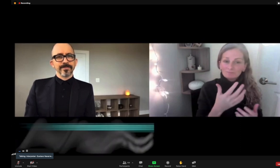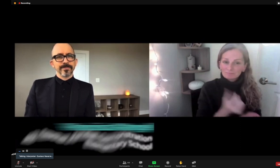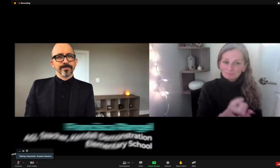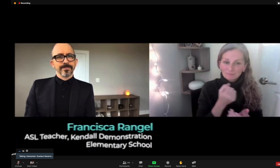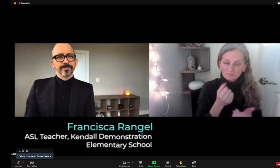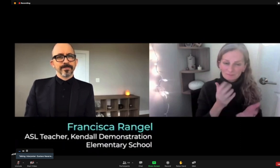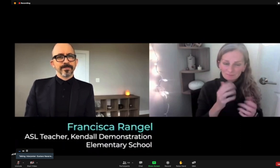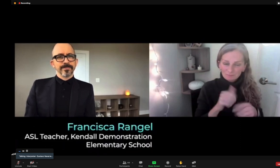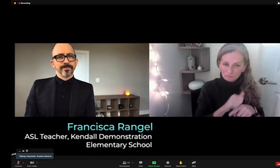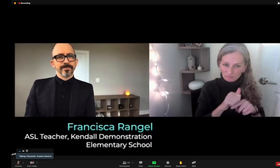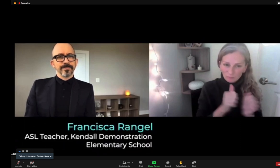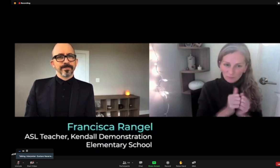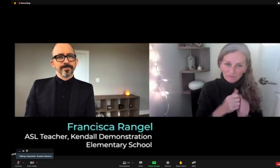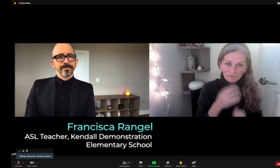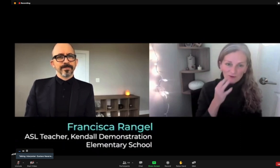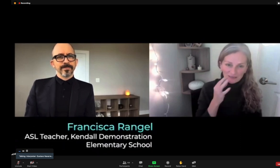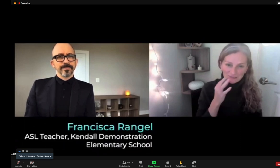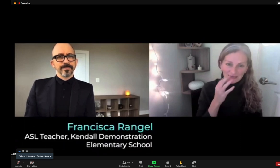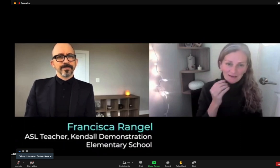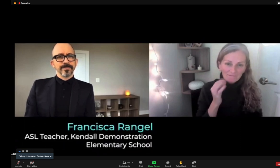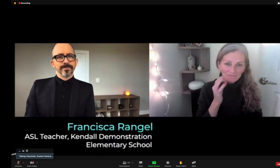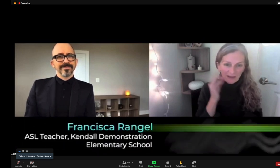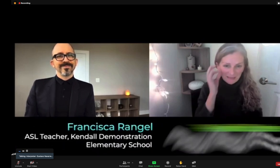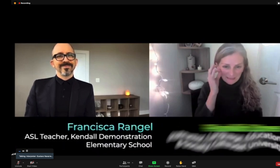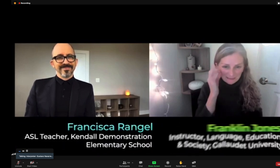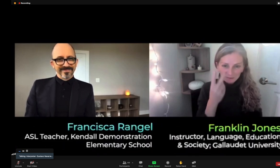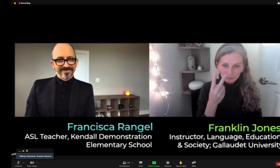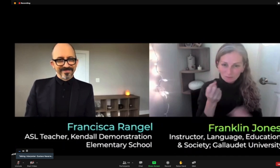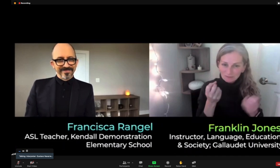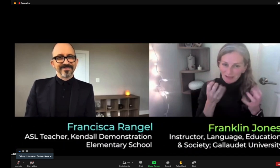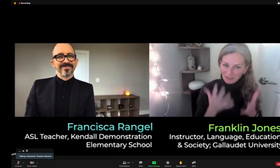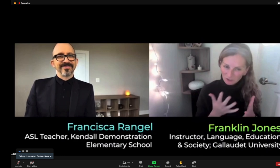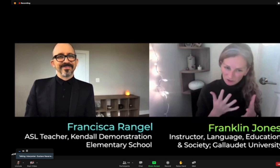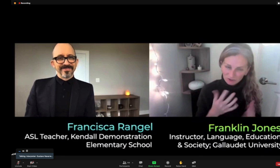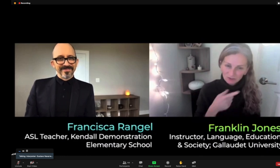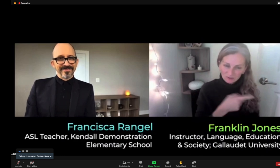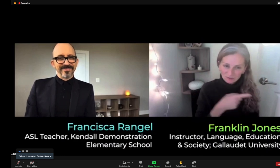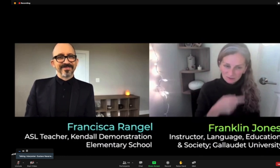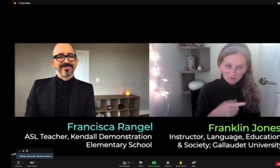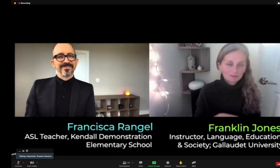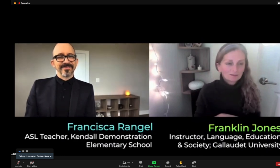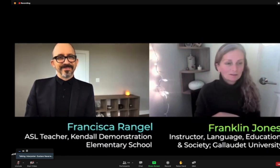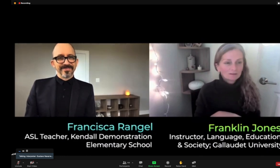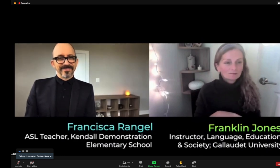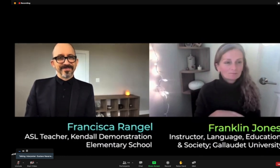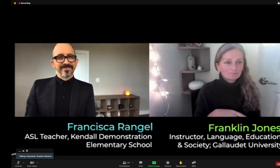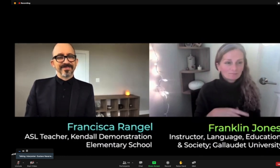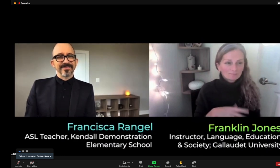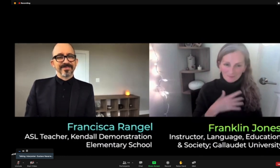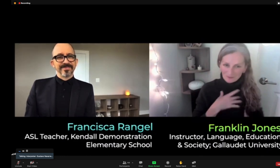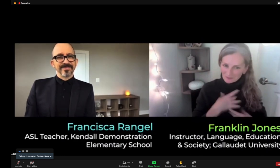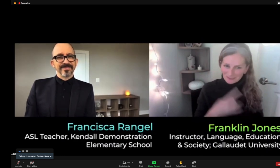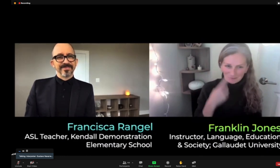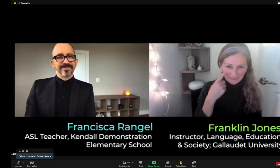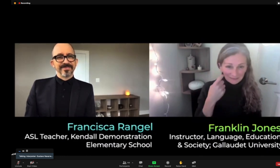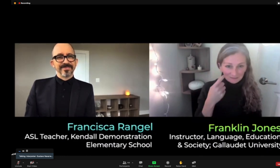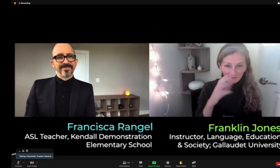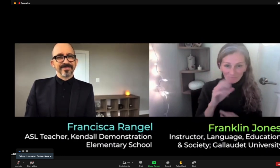represent Black Lives Matter's passing in life. And both Francisca and Franklin were the signers for that story, two friends. It was